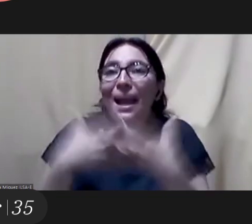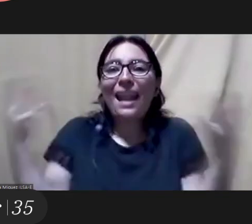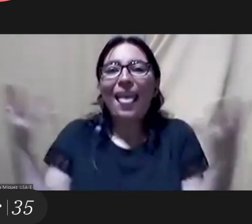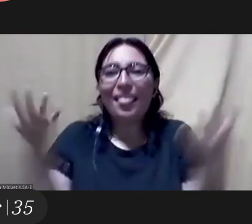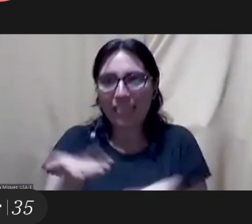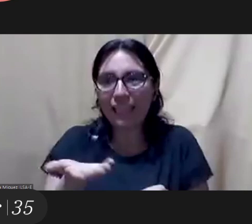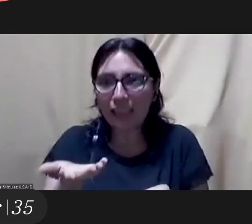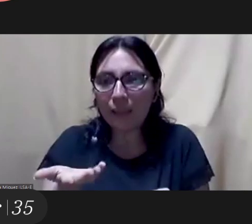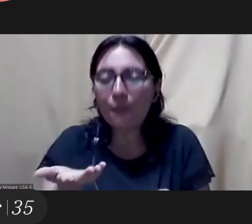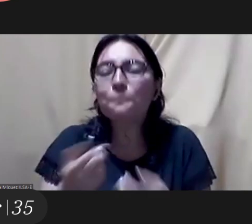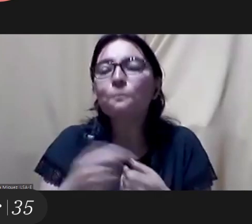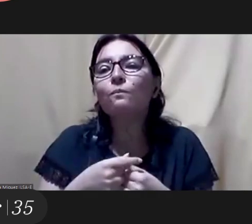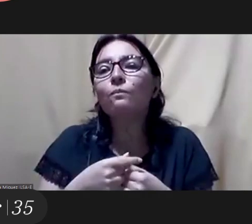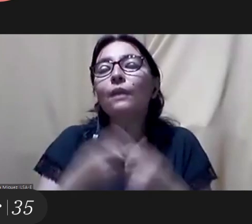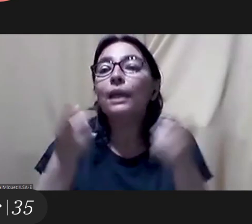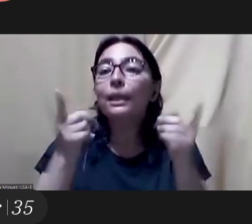open manner.